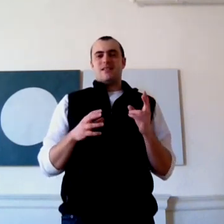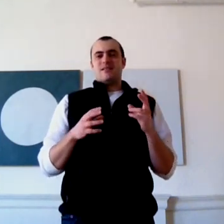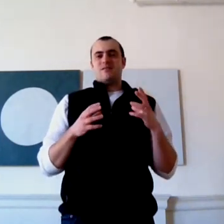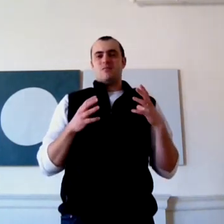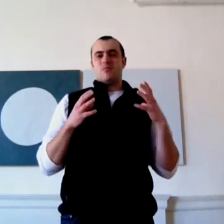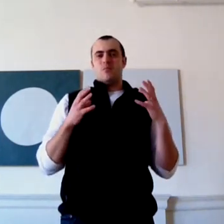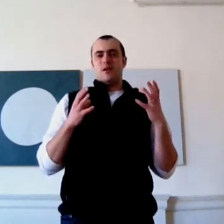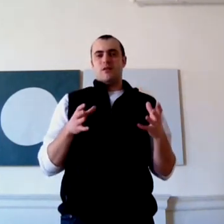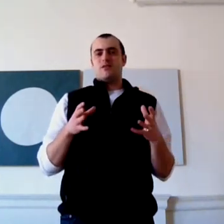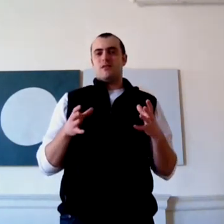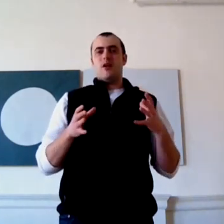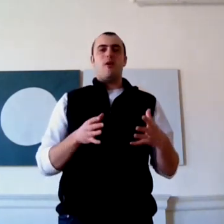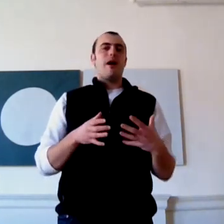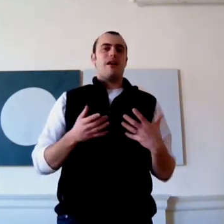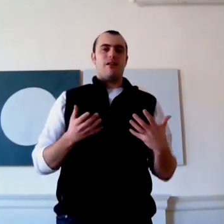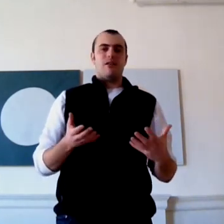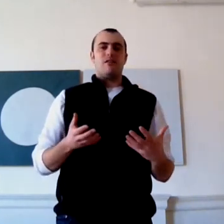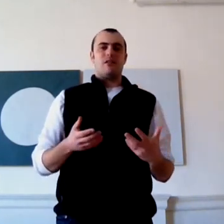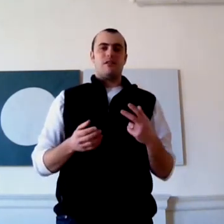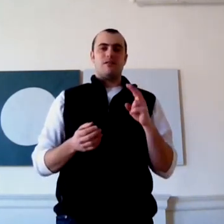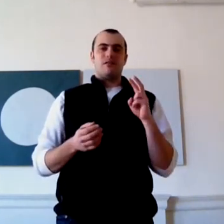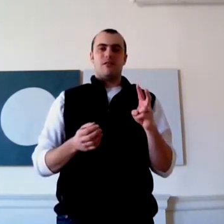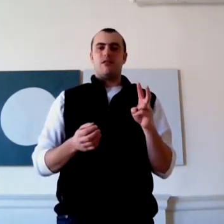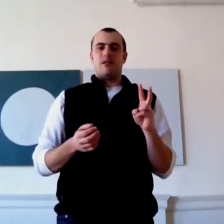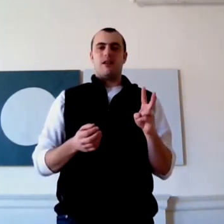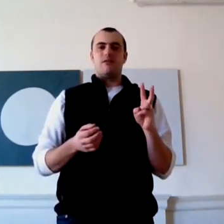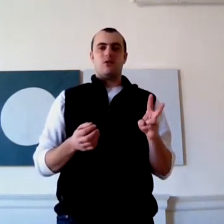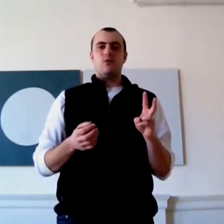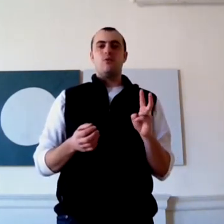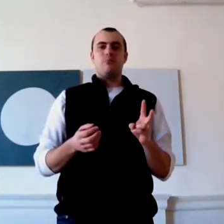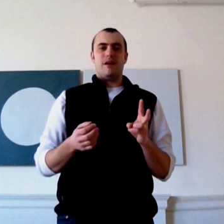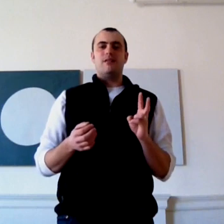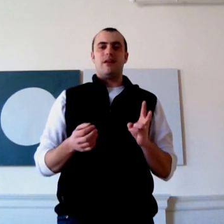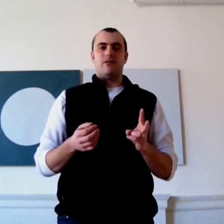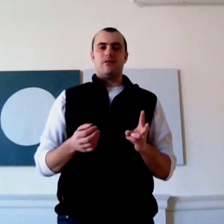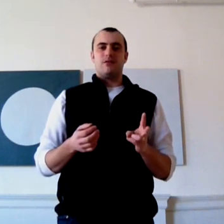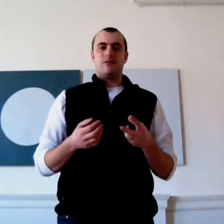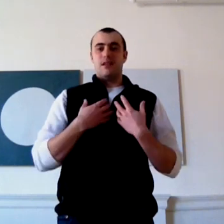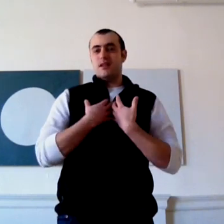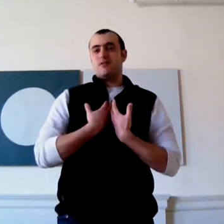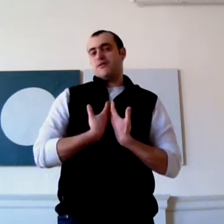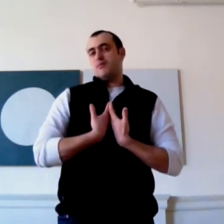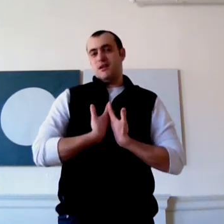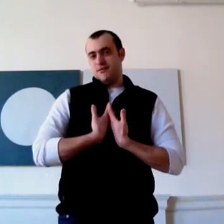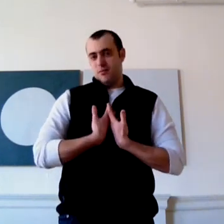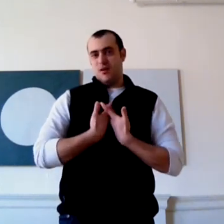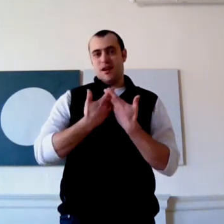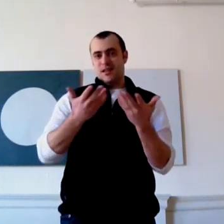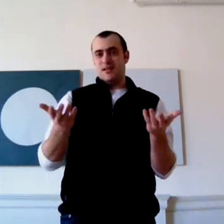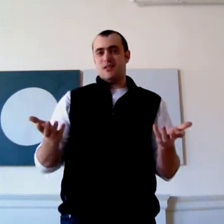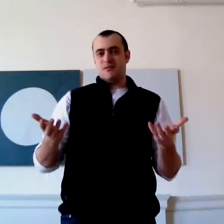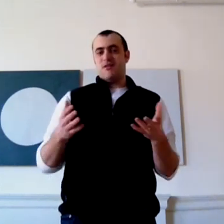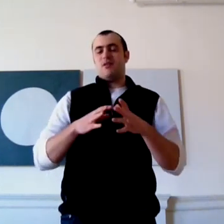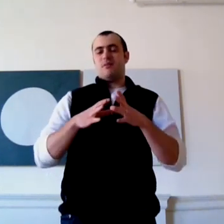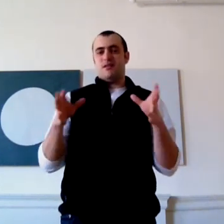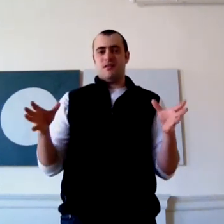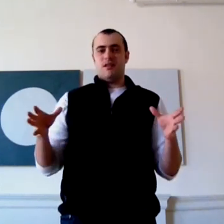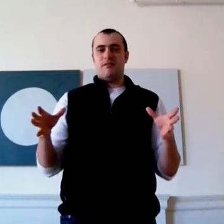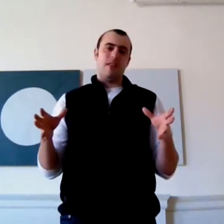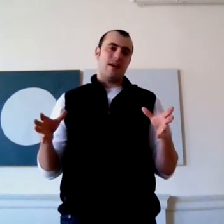And what I want you to know about Heaven and Earth is that there are kind of two big levels, at least for me, from where I can teach it from and the level that I